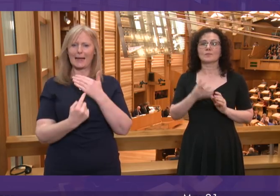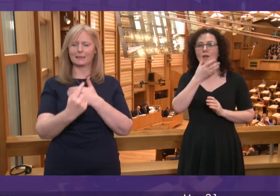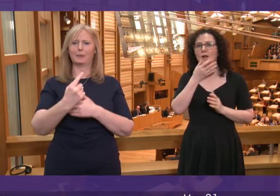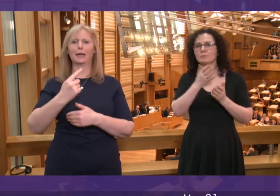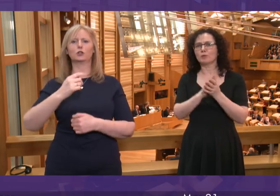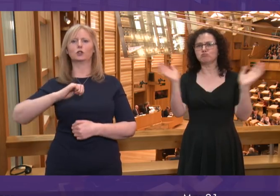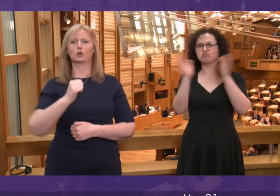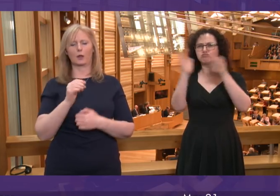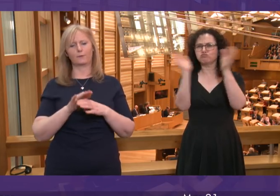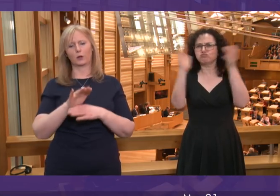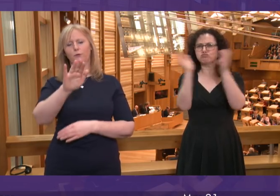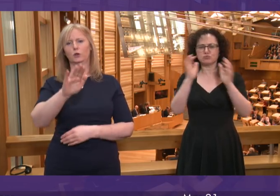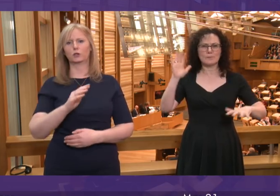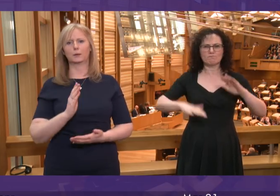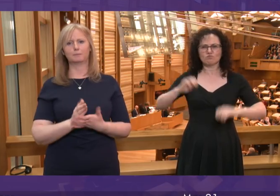do that.